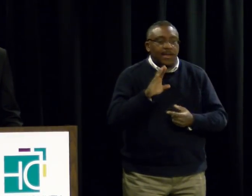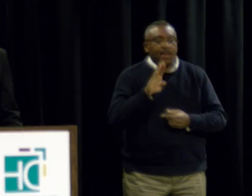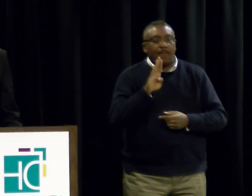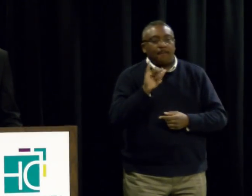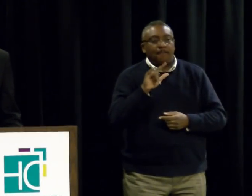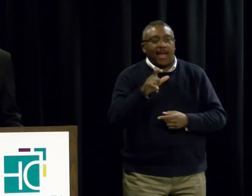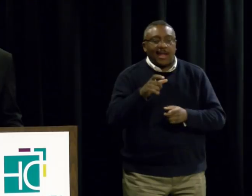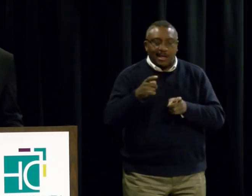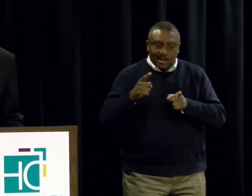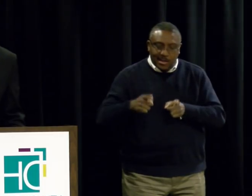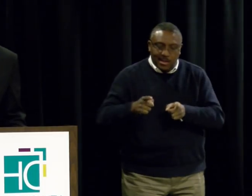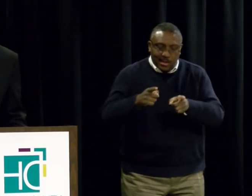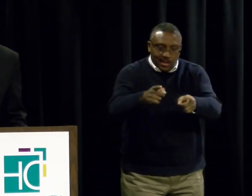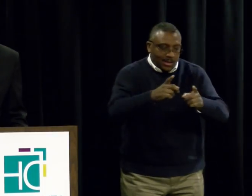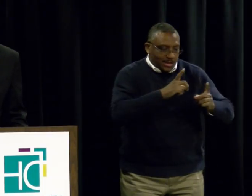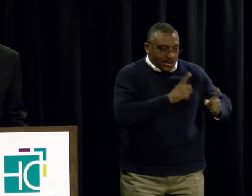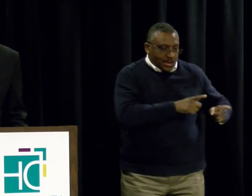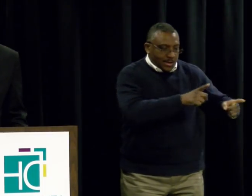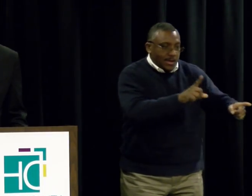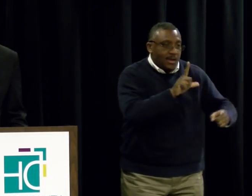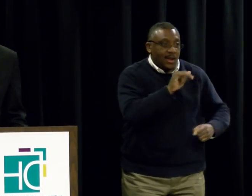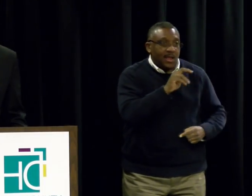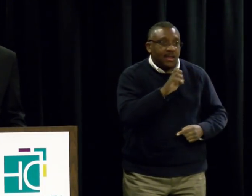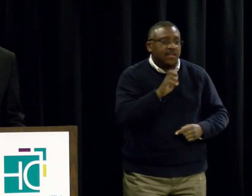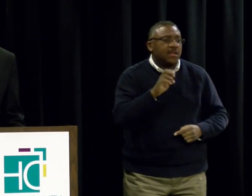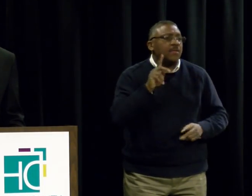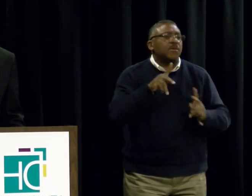I will County also needs a lead when it comes